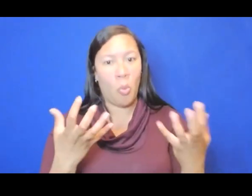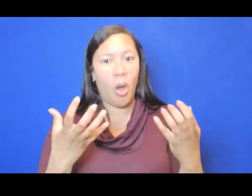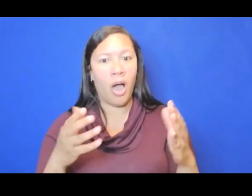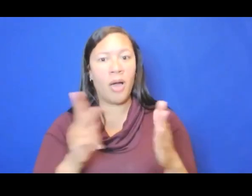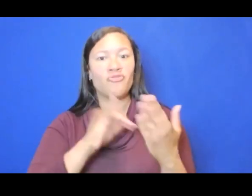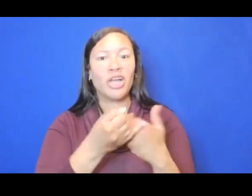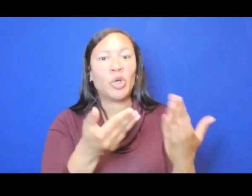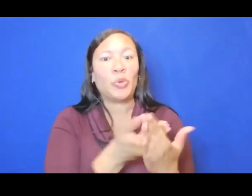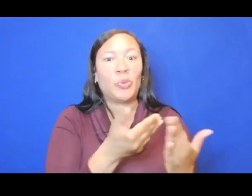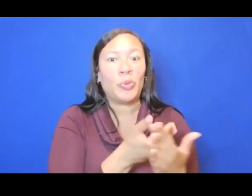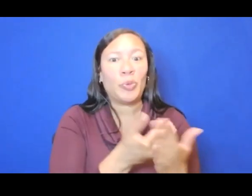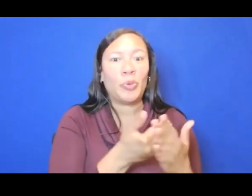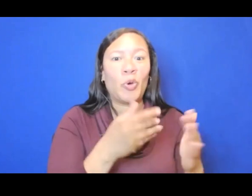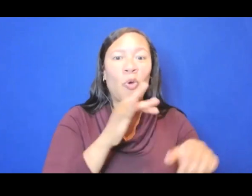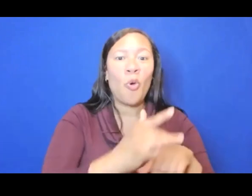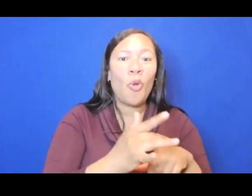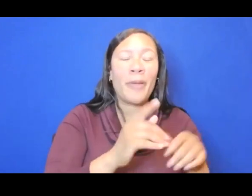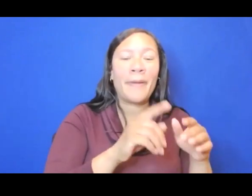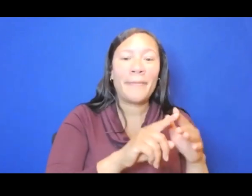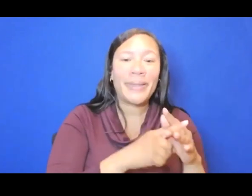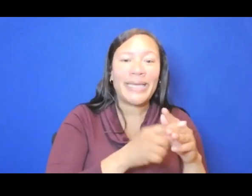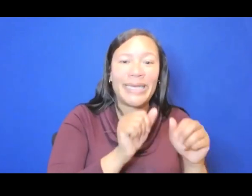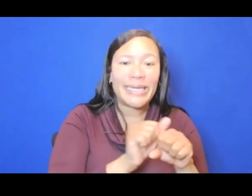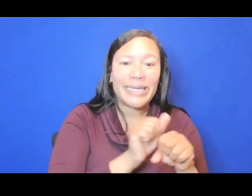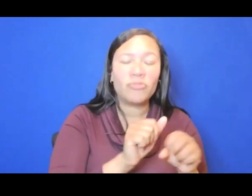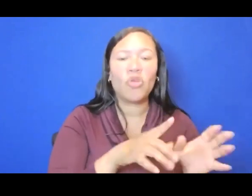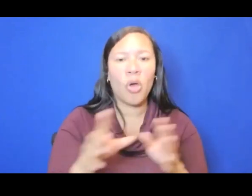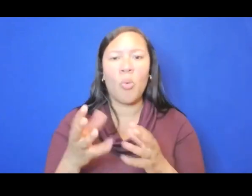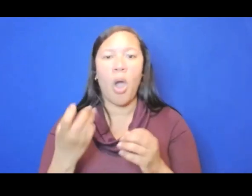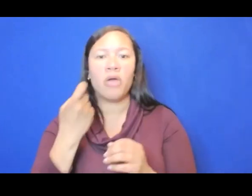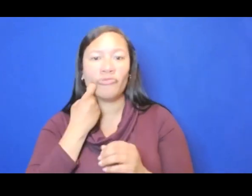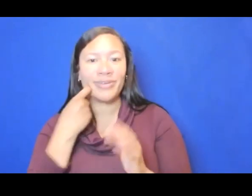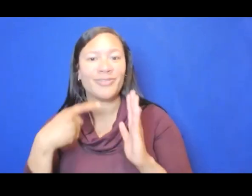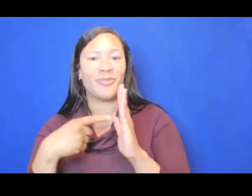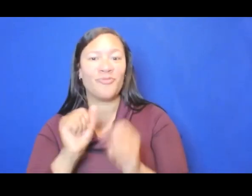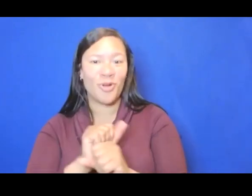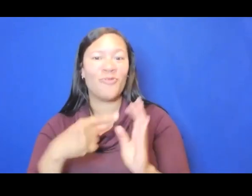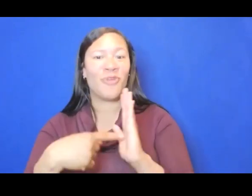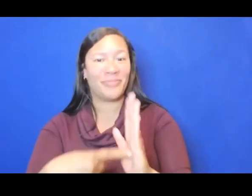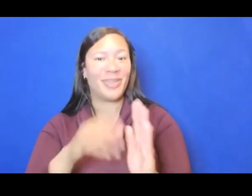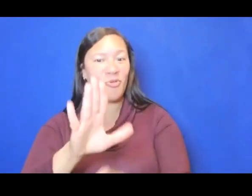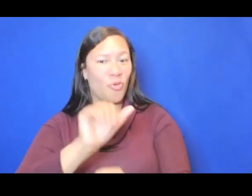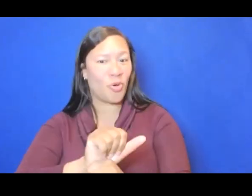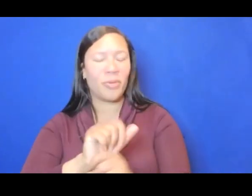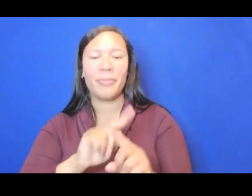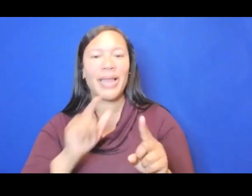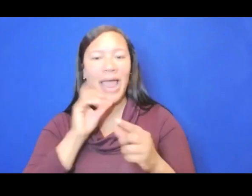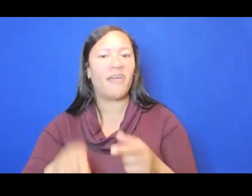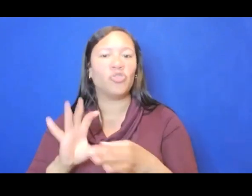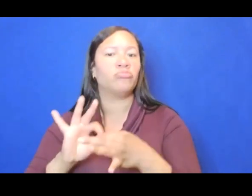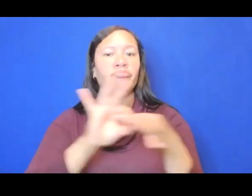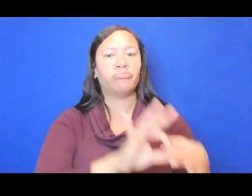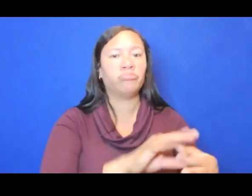these early, early stages. So it should be recent work, representative work, but it does not have to speak